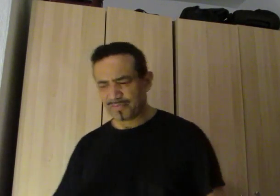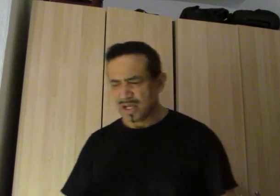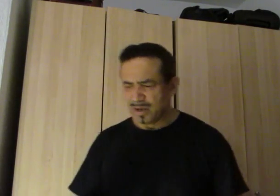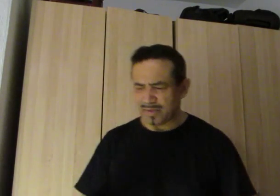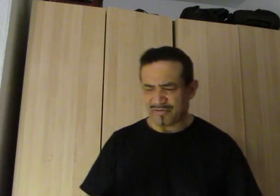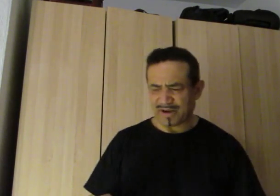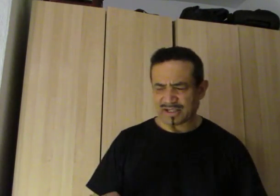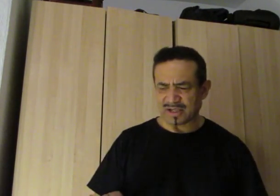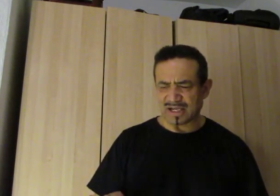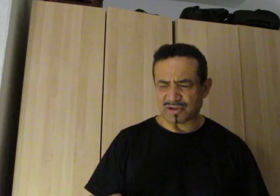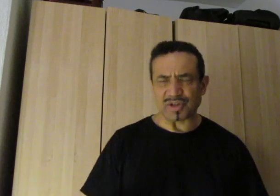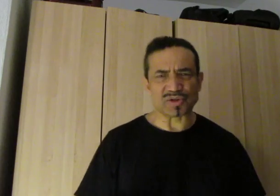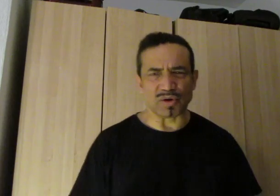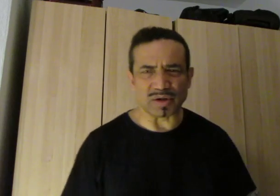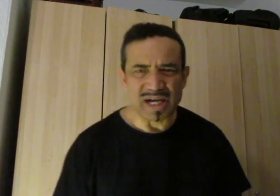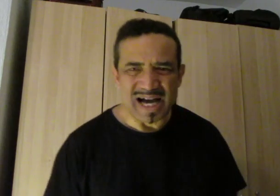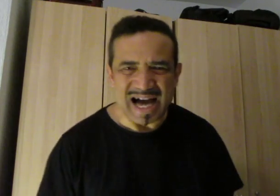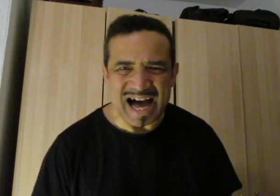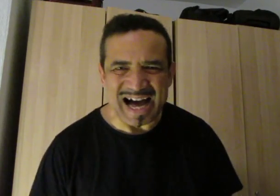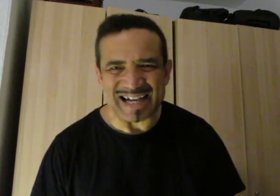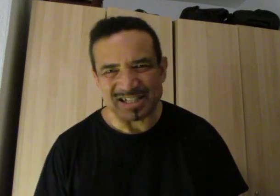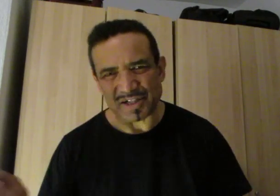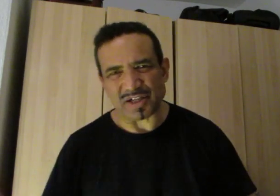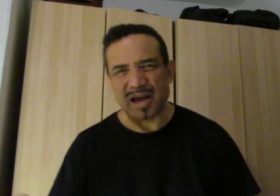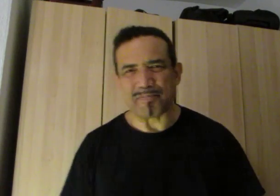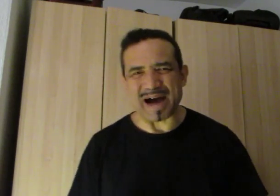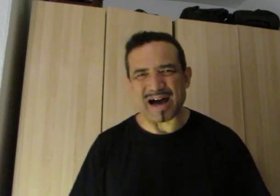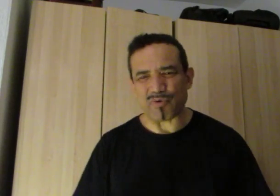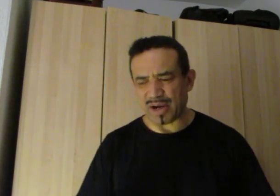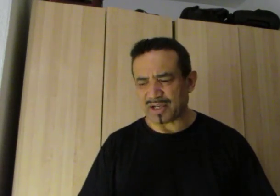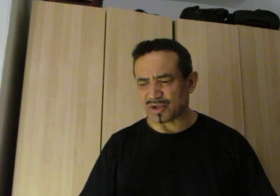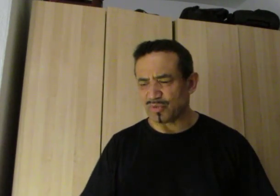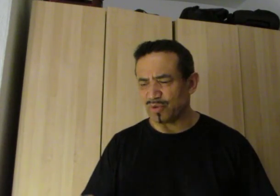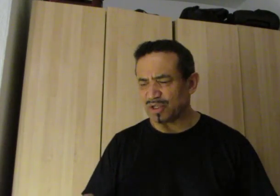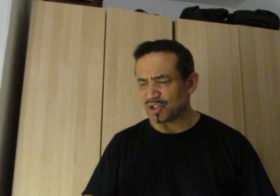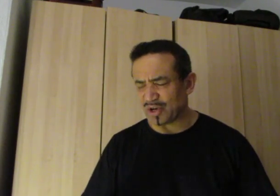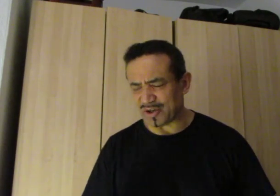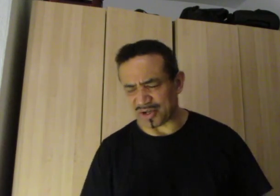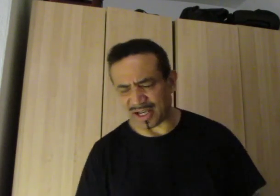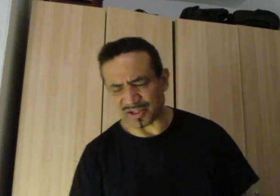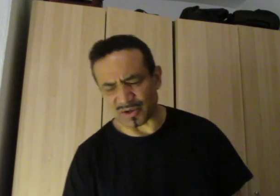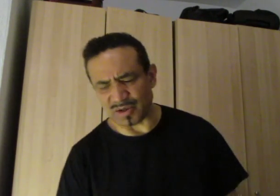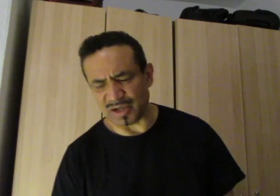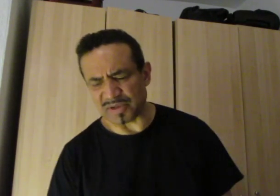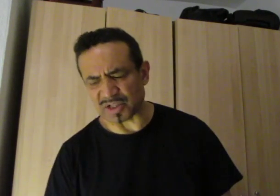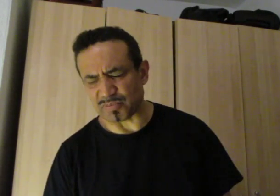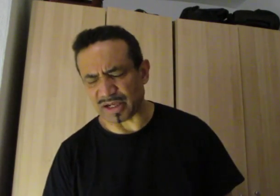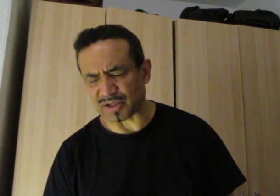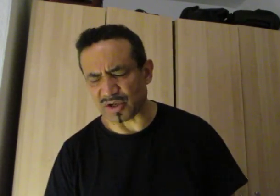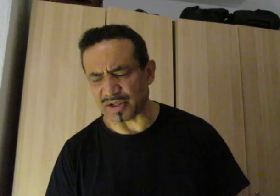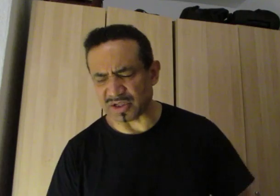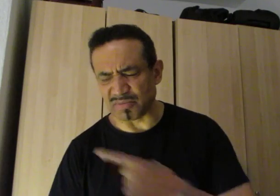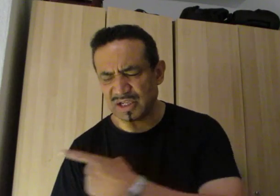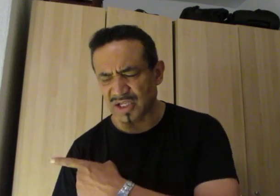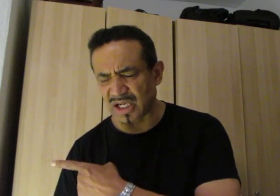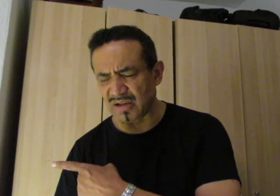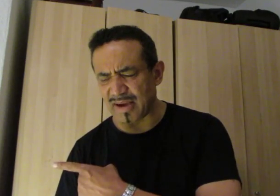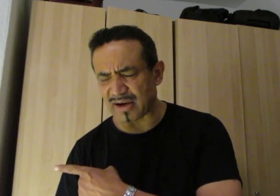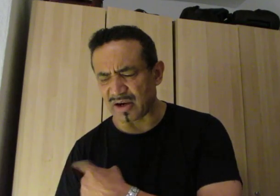by Frank Sinatra and it's called I did it my way so hope you enjoy it okay so let me just play the song this is me see in the background